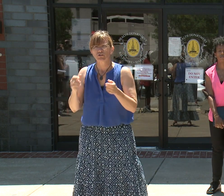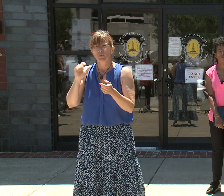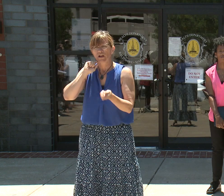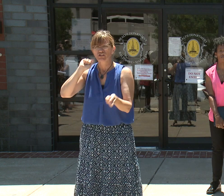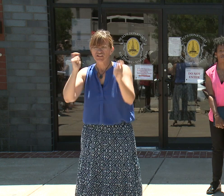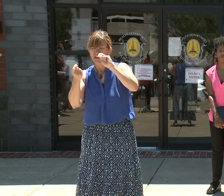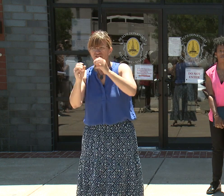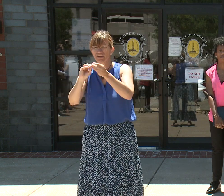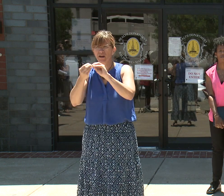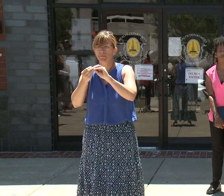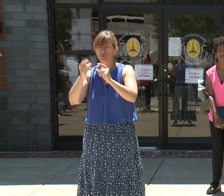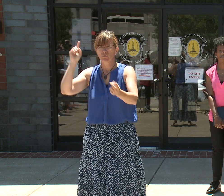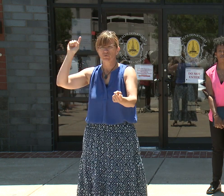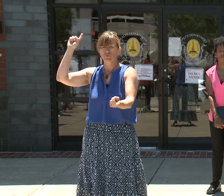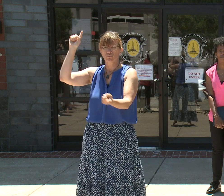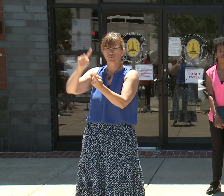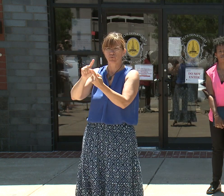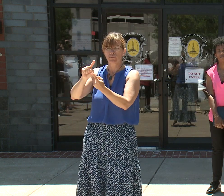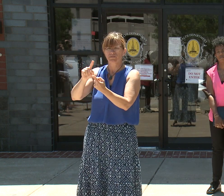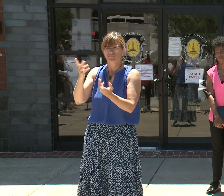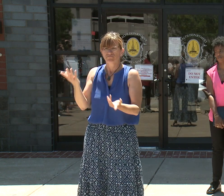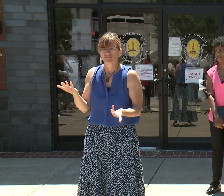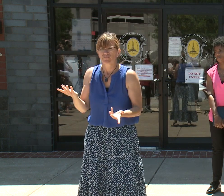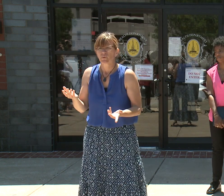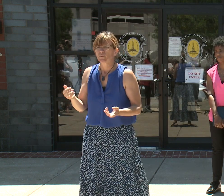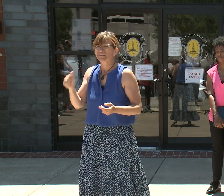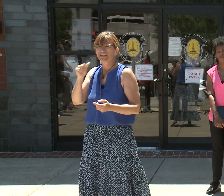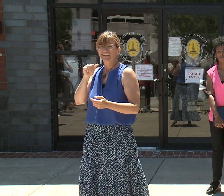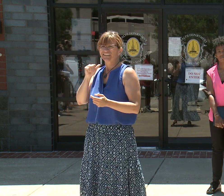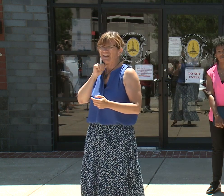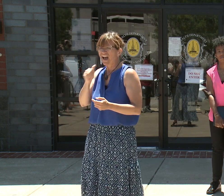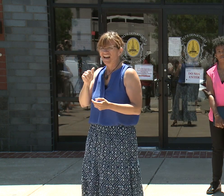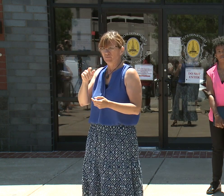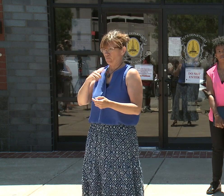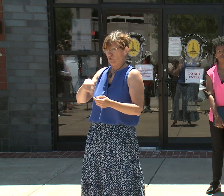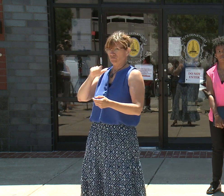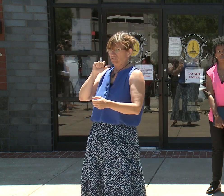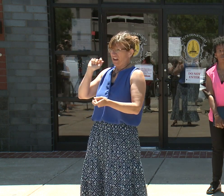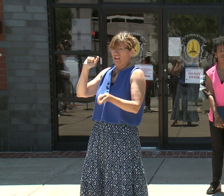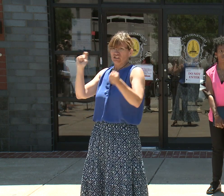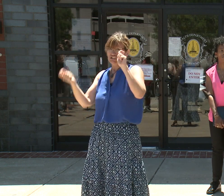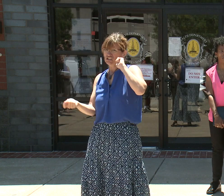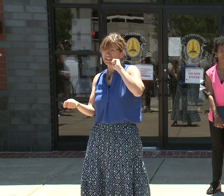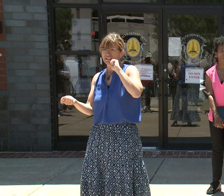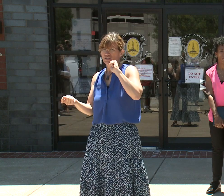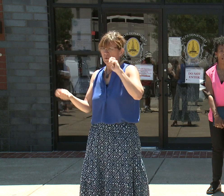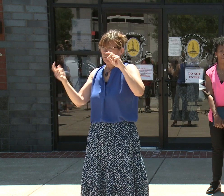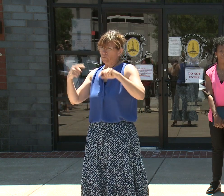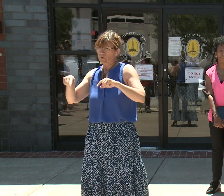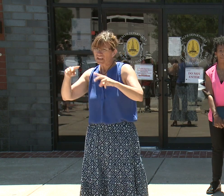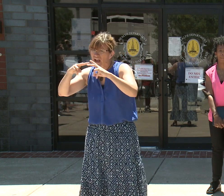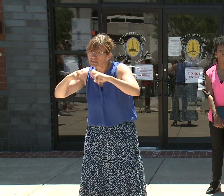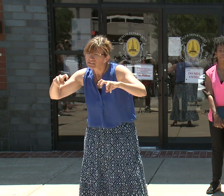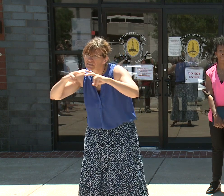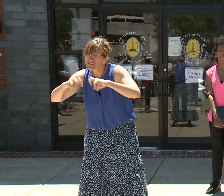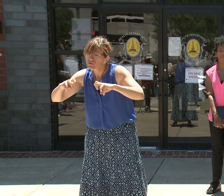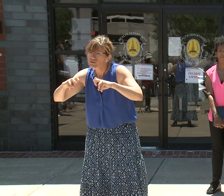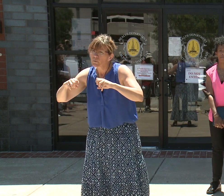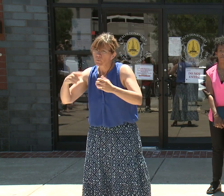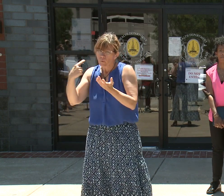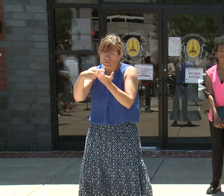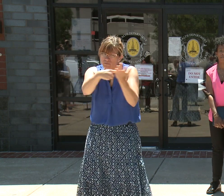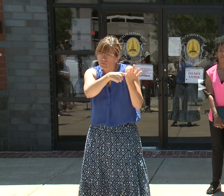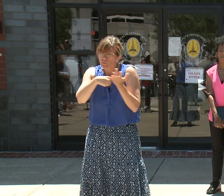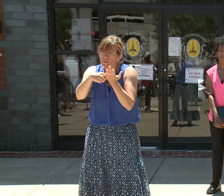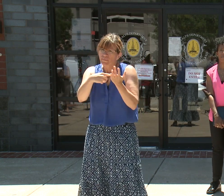I've always said, and you know this, is that we're going to be driven by the data, and I've been consistently checking in with our health commission and our other partners, advisors